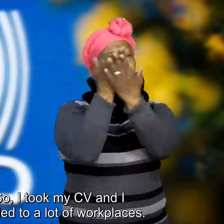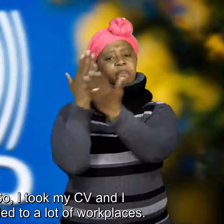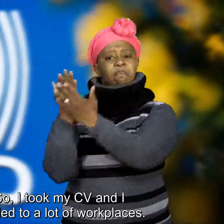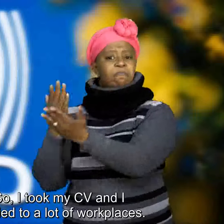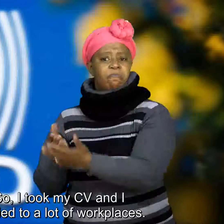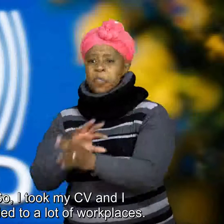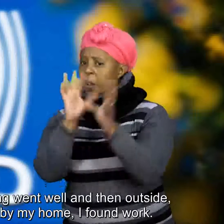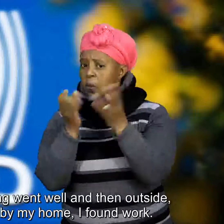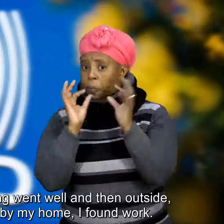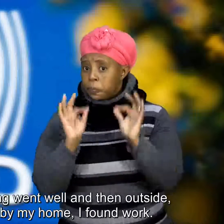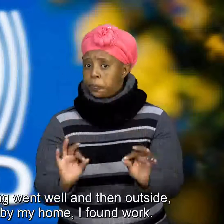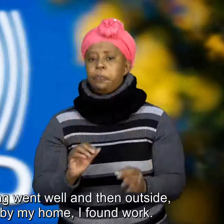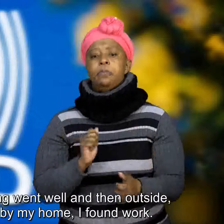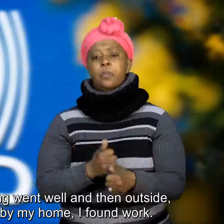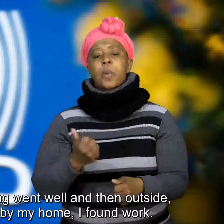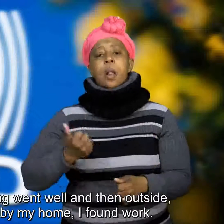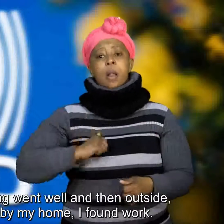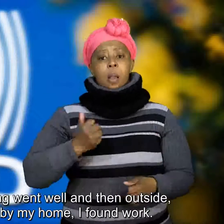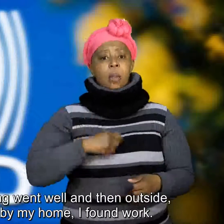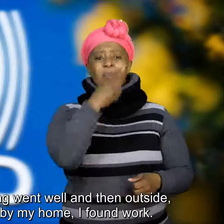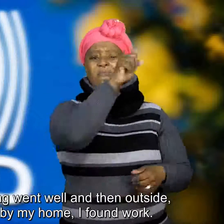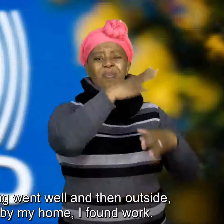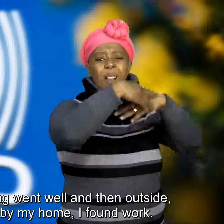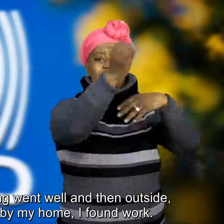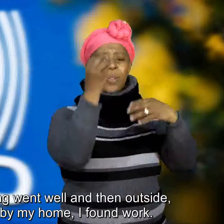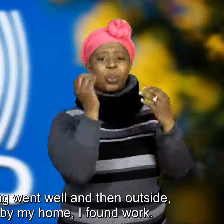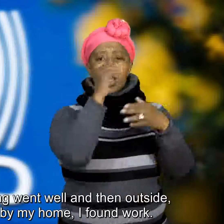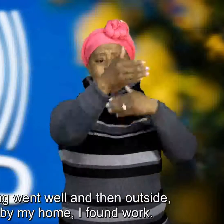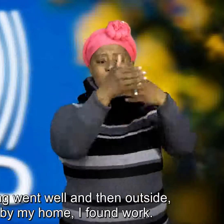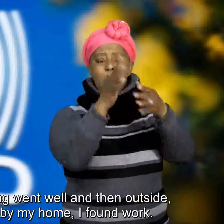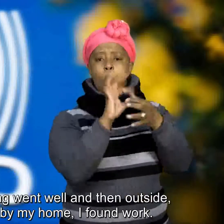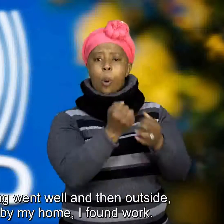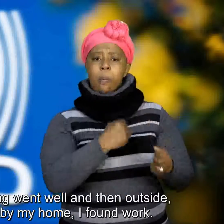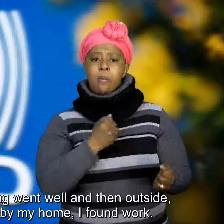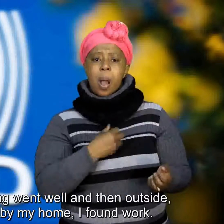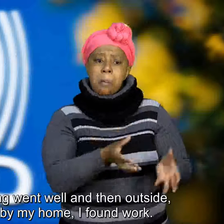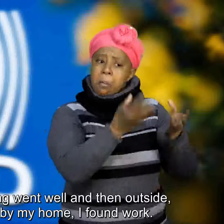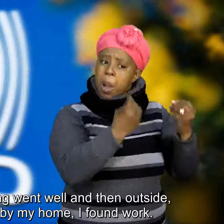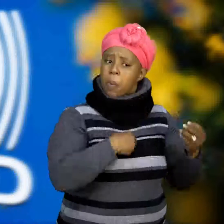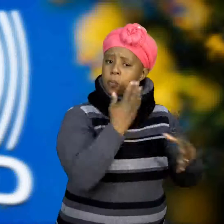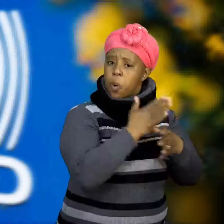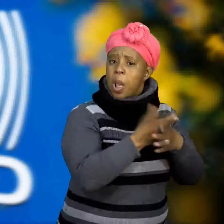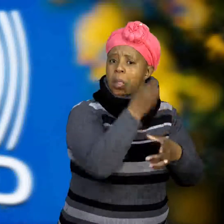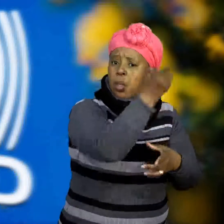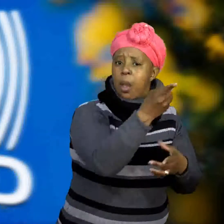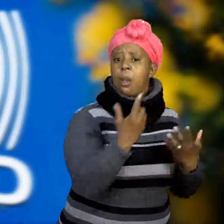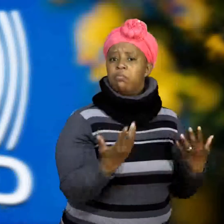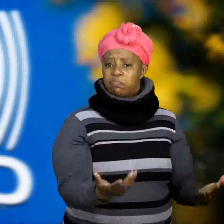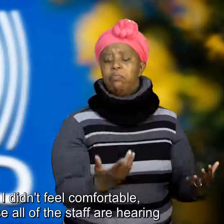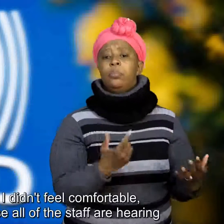everything went well and then outside close by my home I found work but